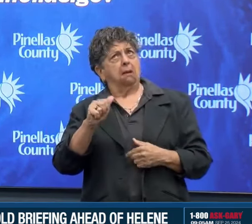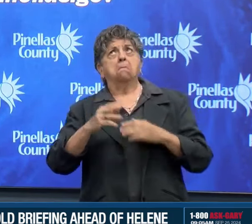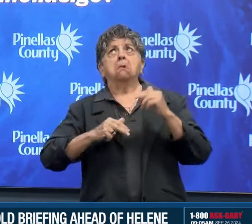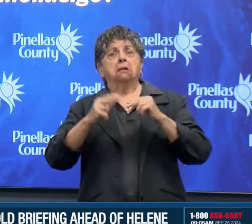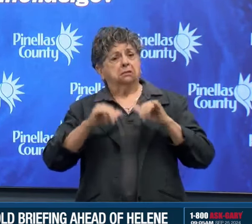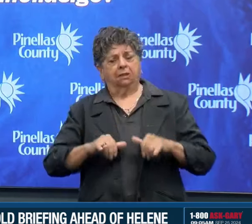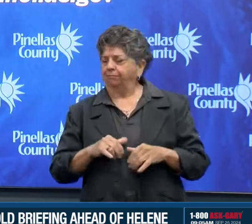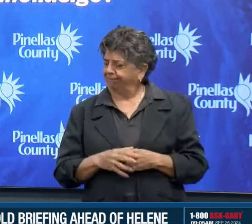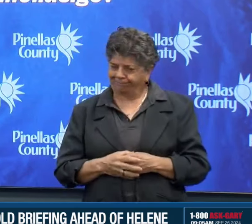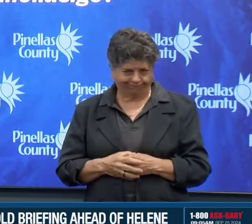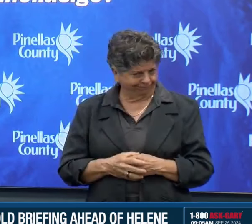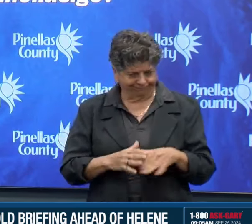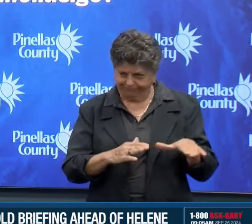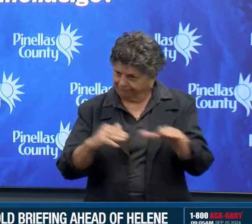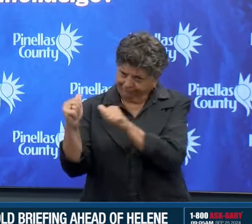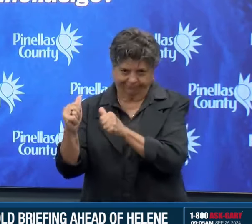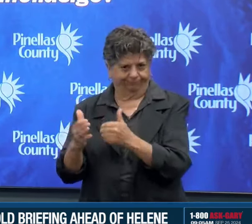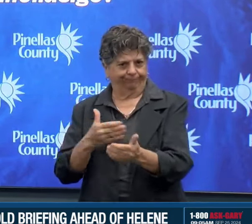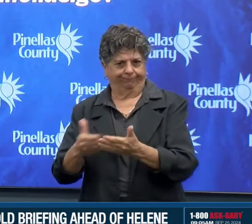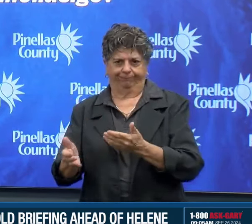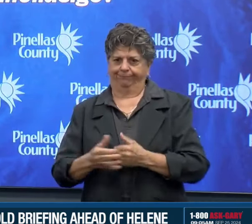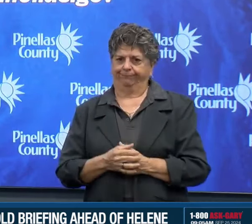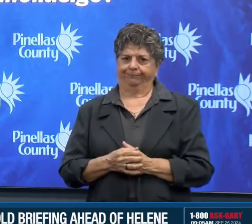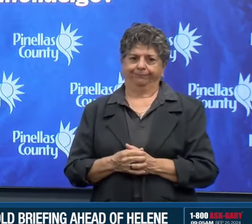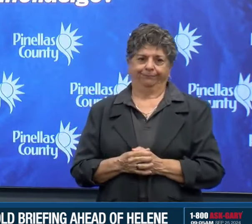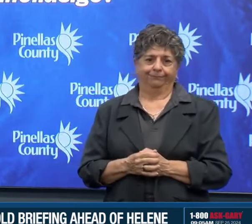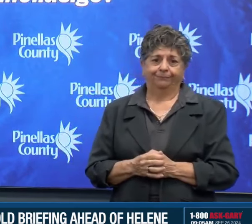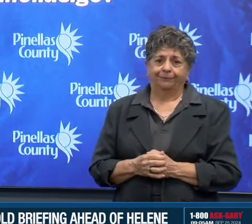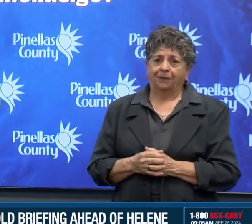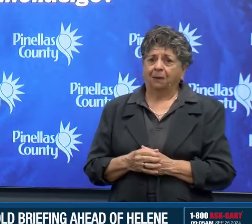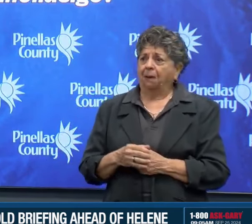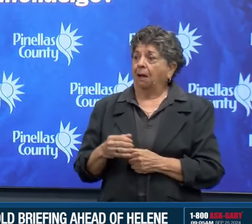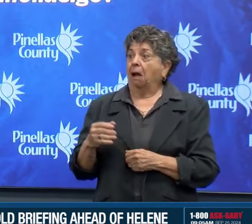but we are not outside of the risk area.